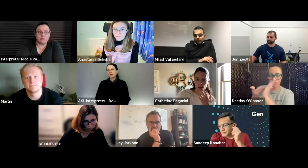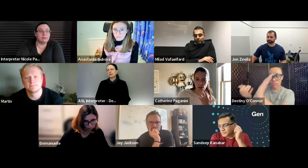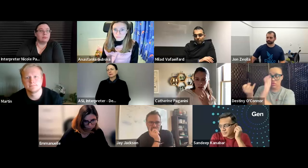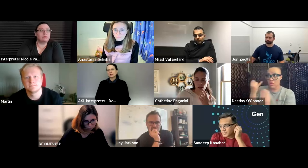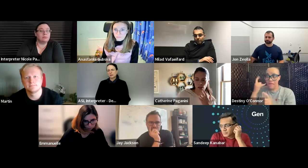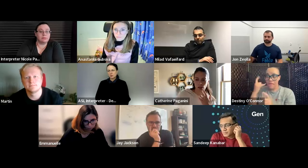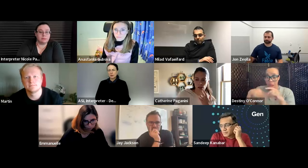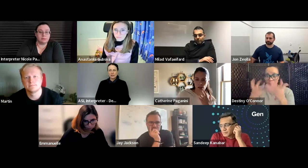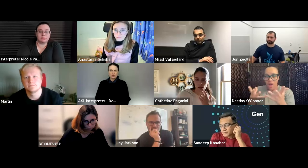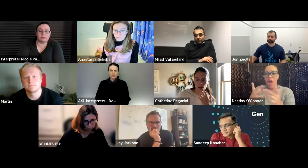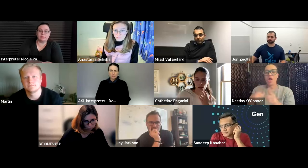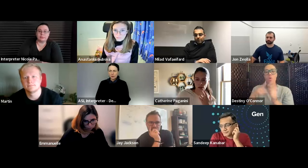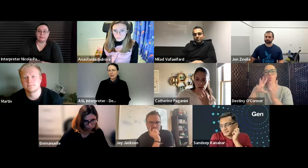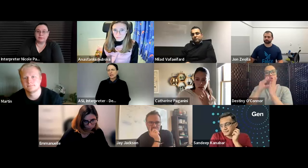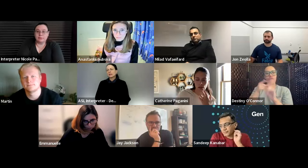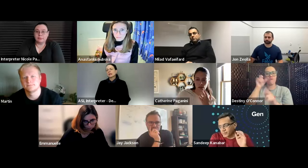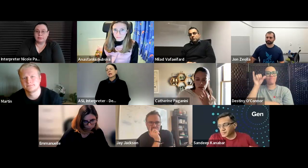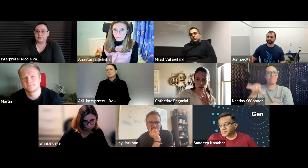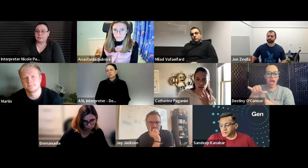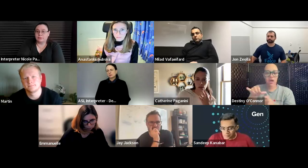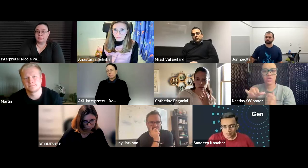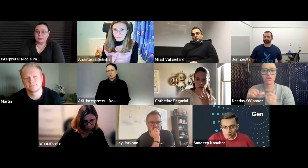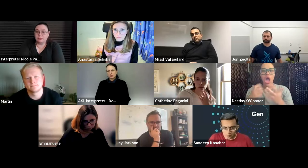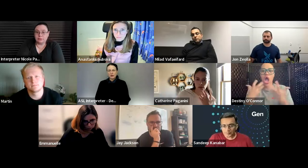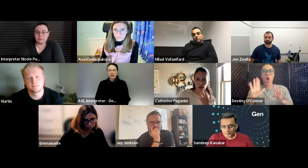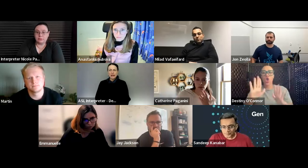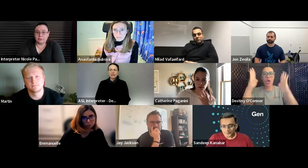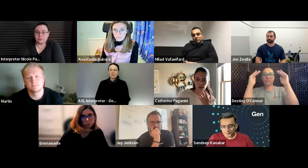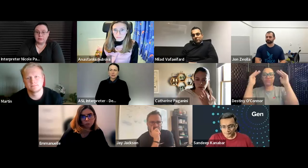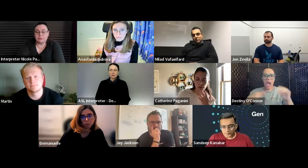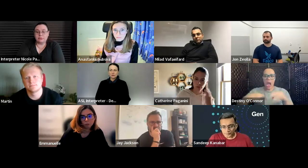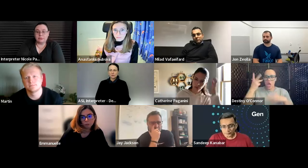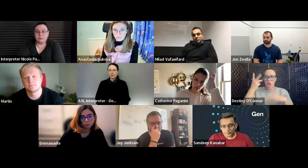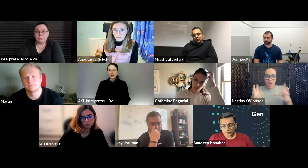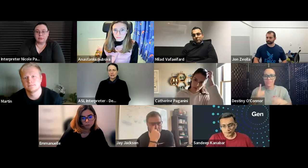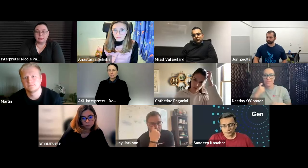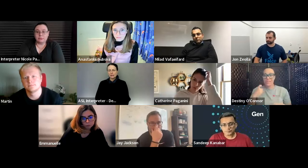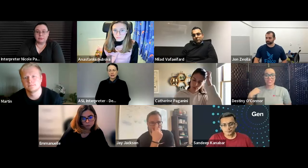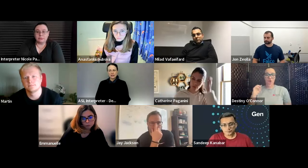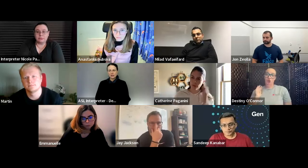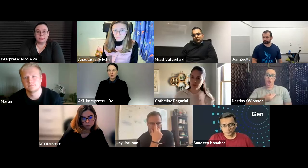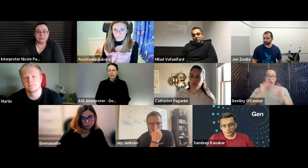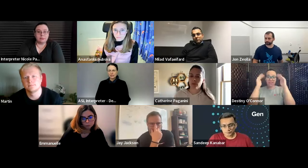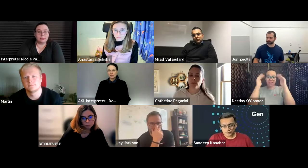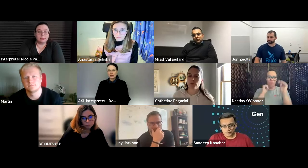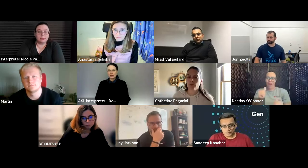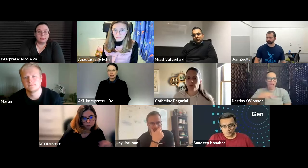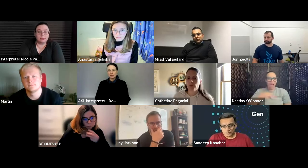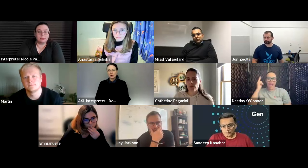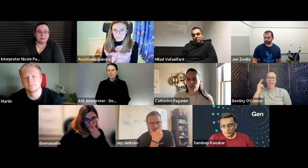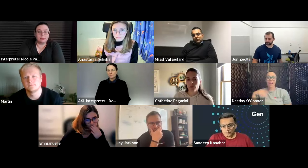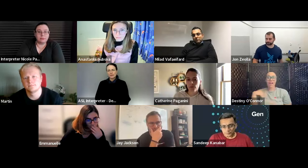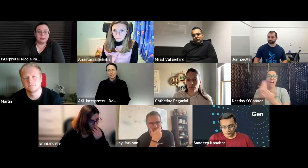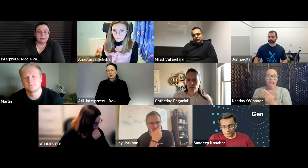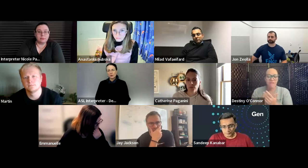say hey here's what we need for interpreting and this is what we need you to provide and we can learn from that and i don't want it to be